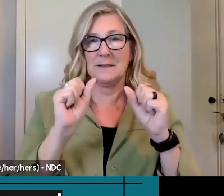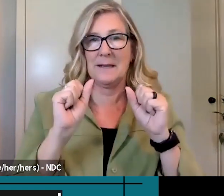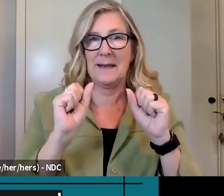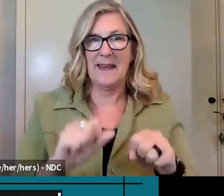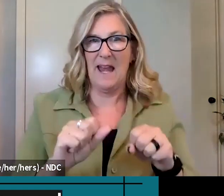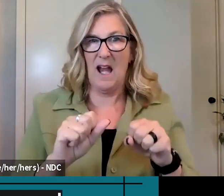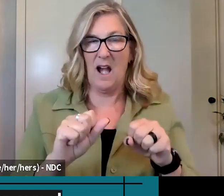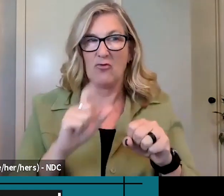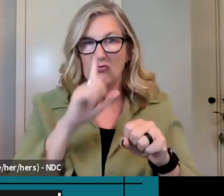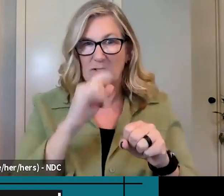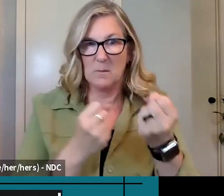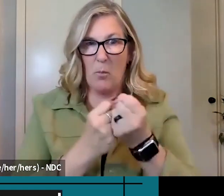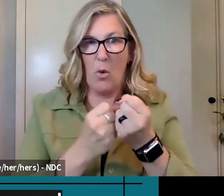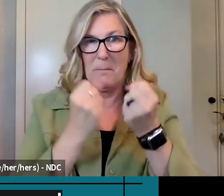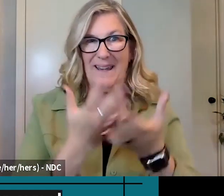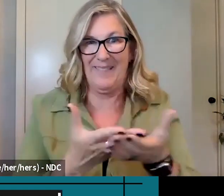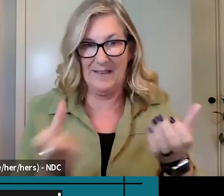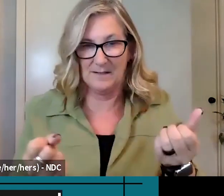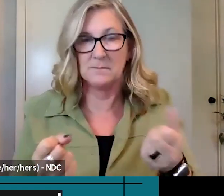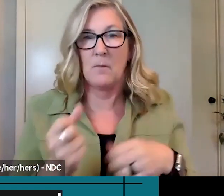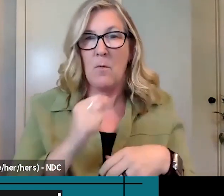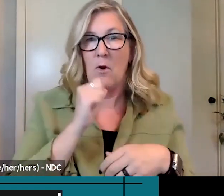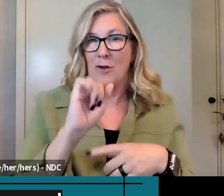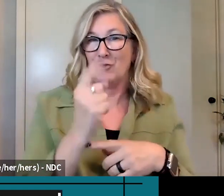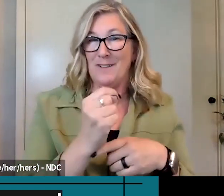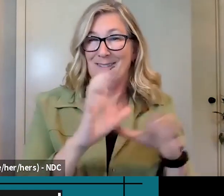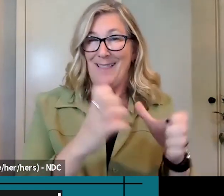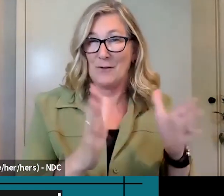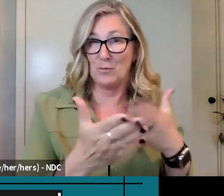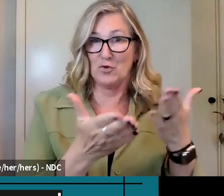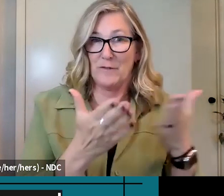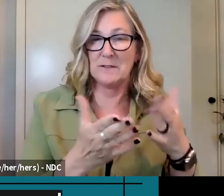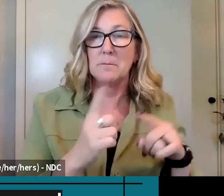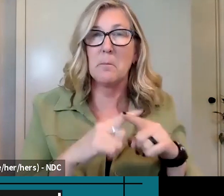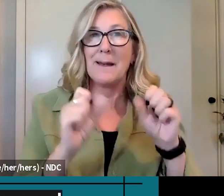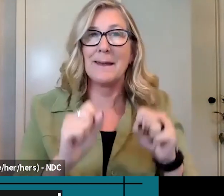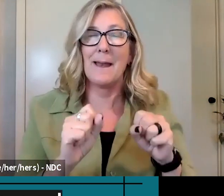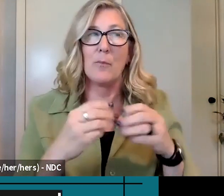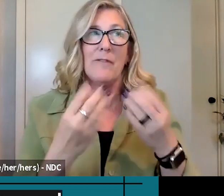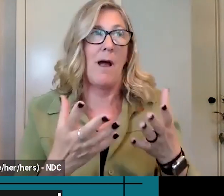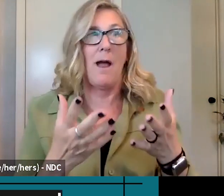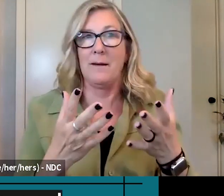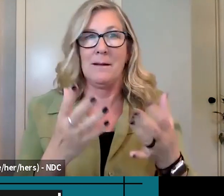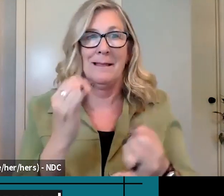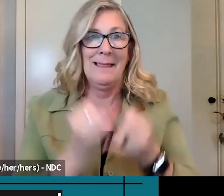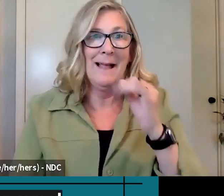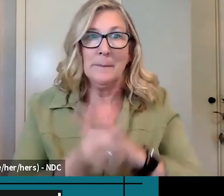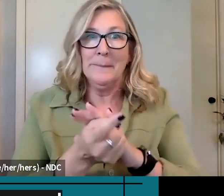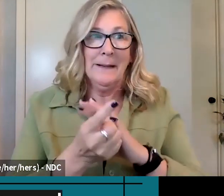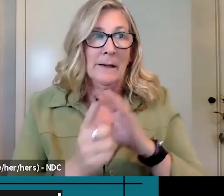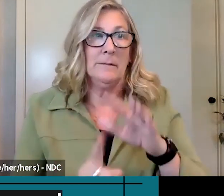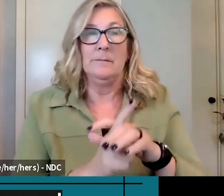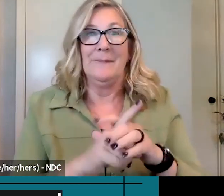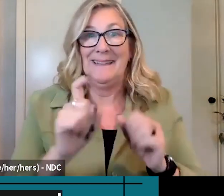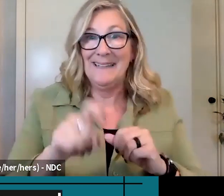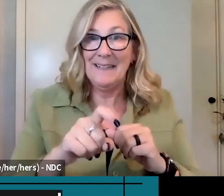Remote services can support many things, not just the classroom services, but can